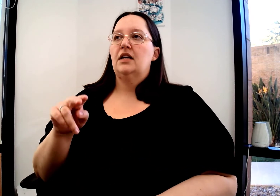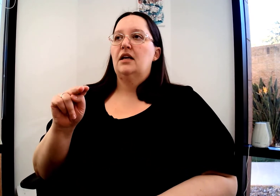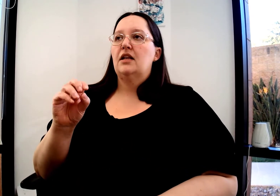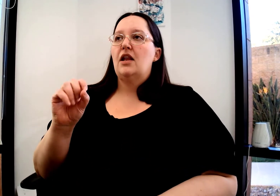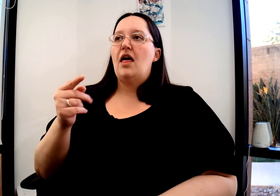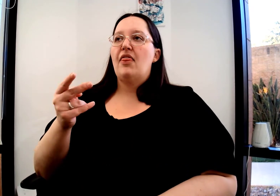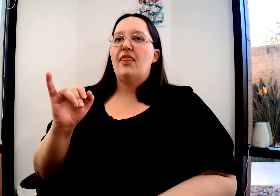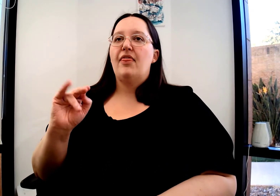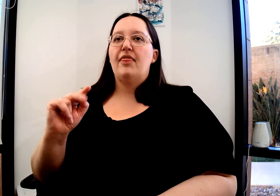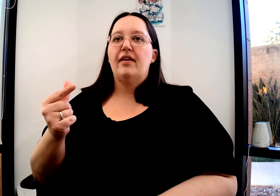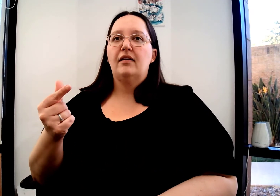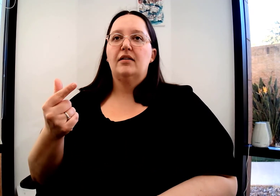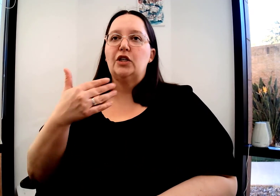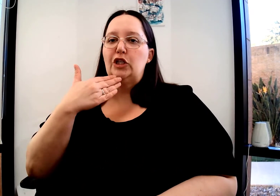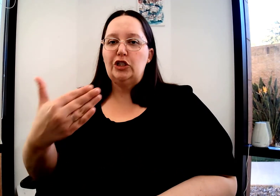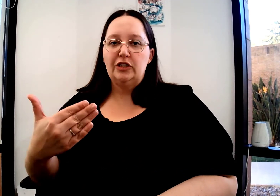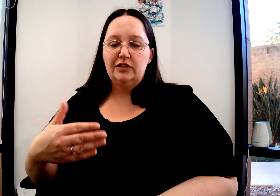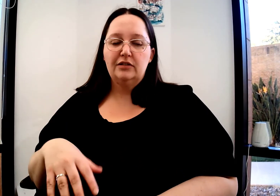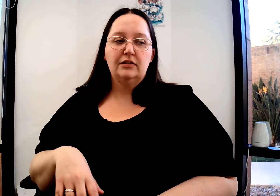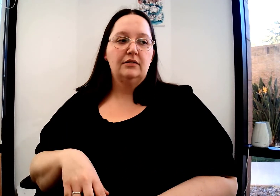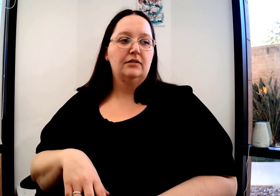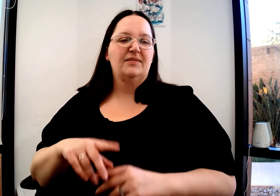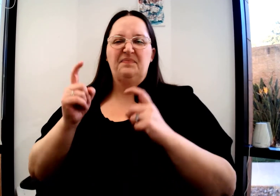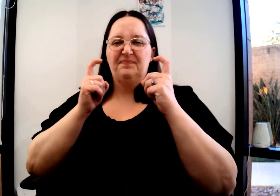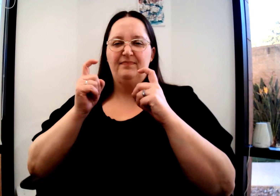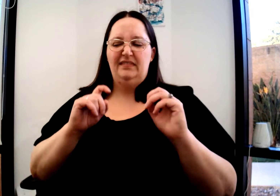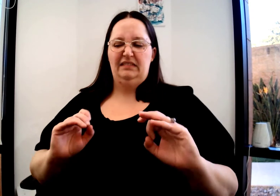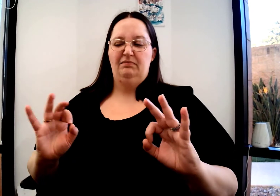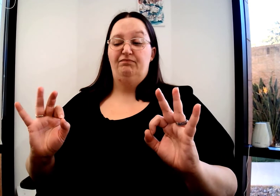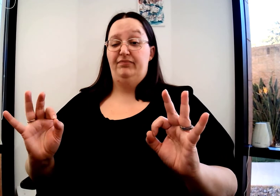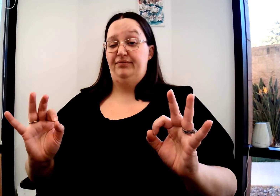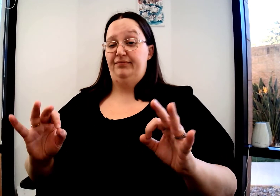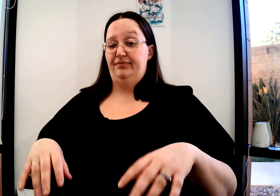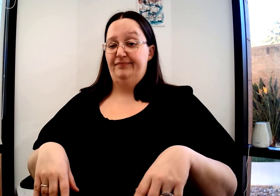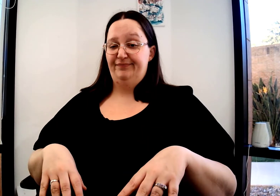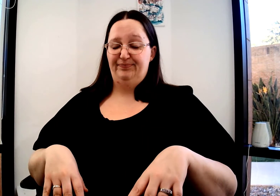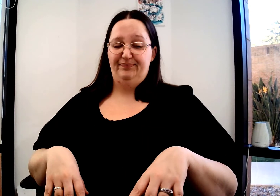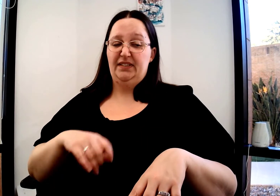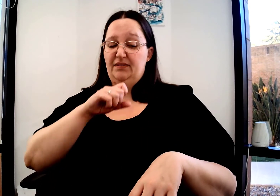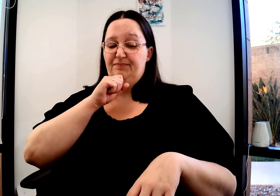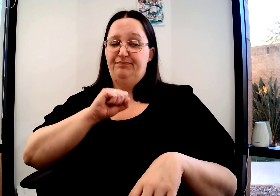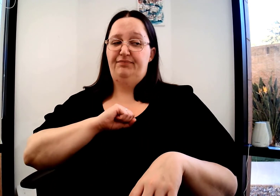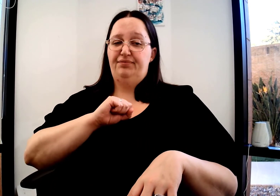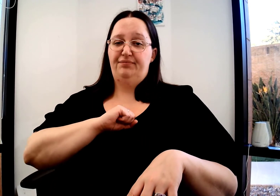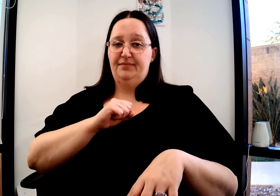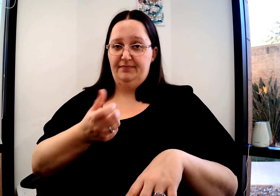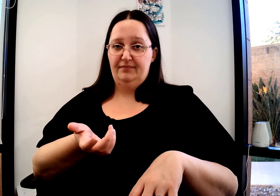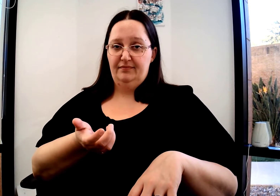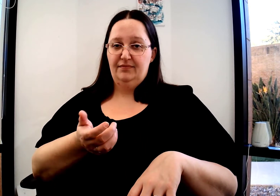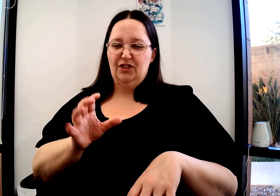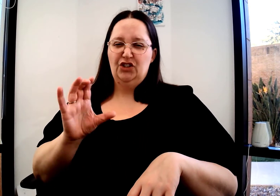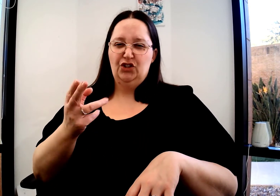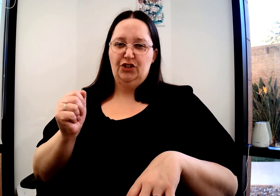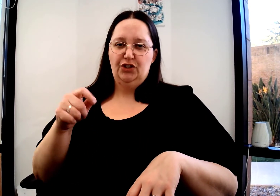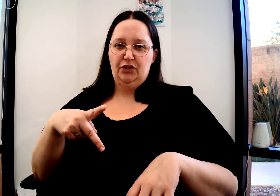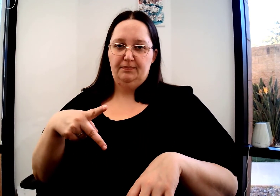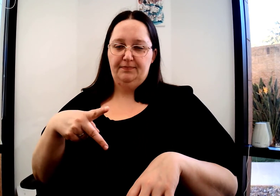This shaking F hand can mean, like, nothing to it, nothing good, no big deal. Right? Pfft.